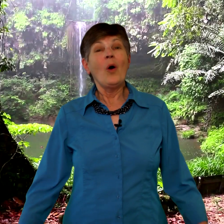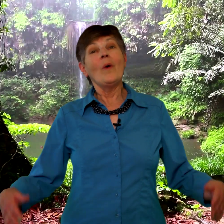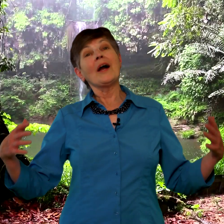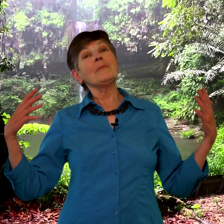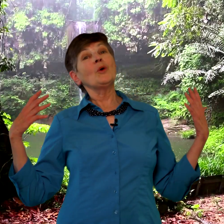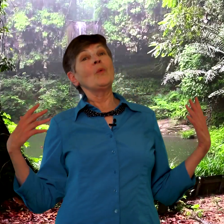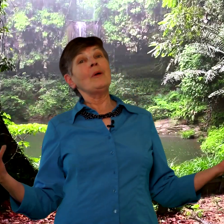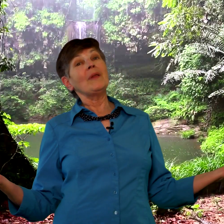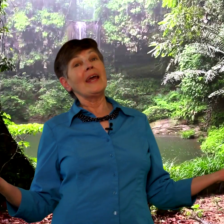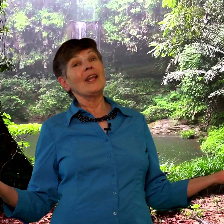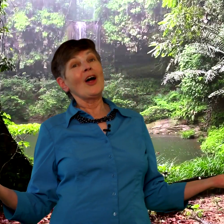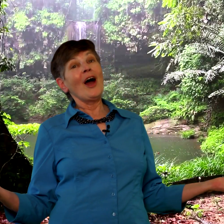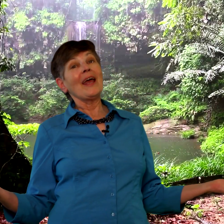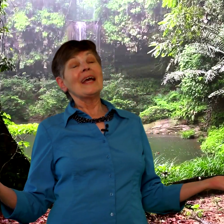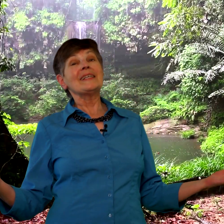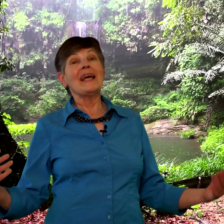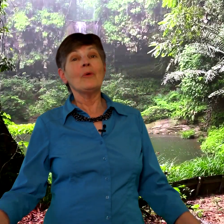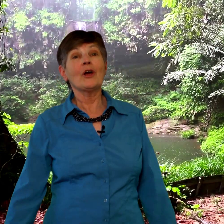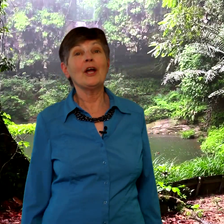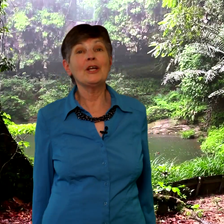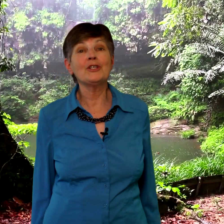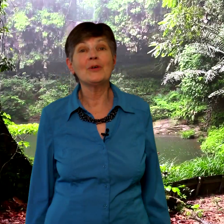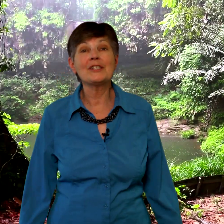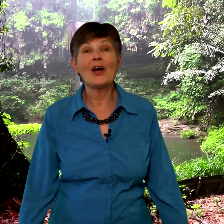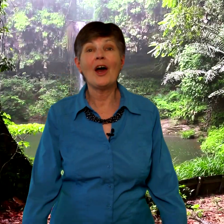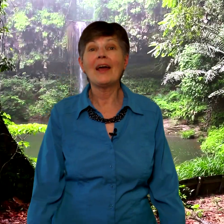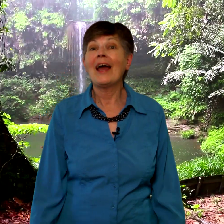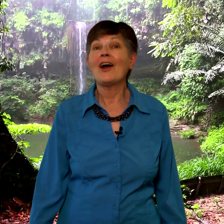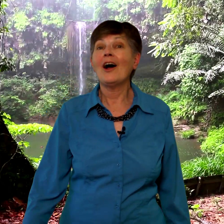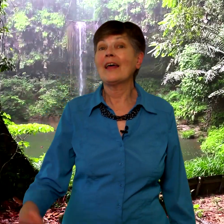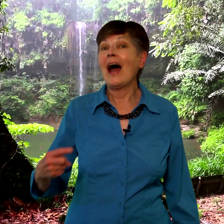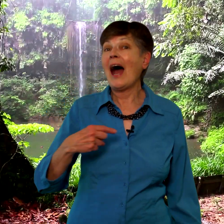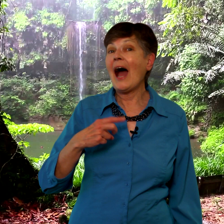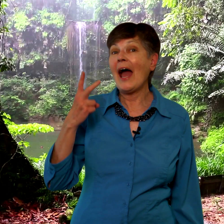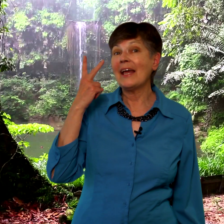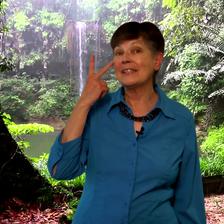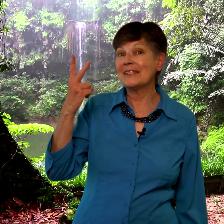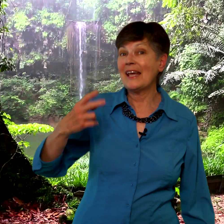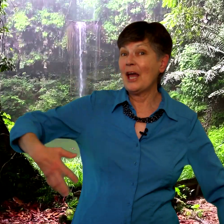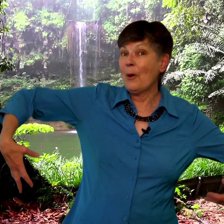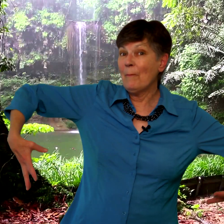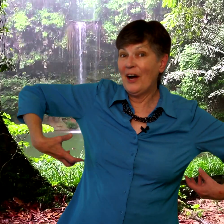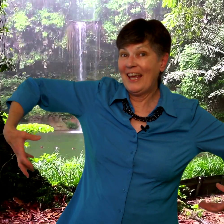Welcome to We Play Along. Today we're going to do a song called I See a Monkey.